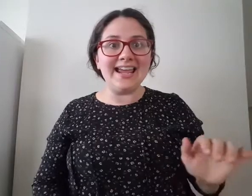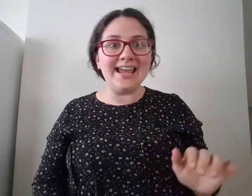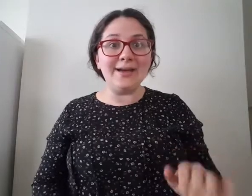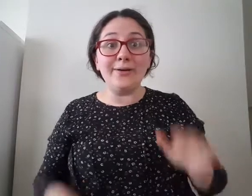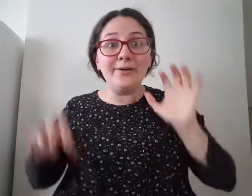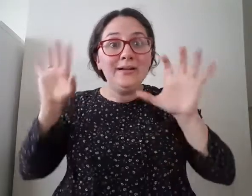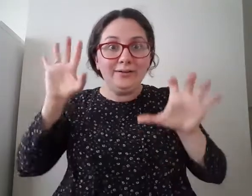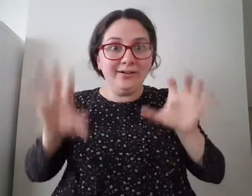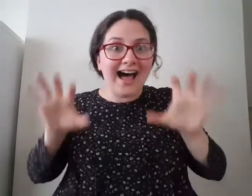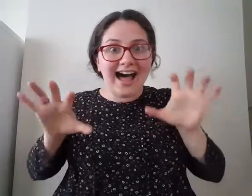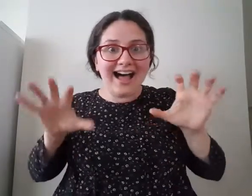yodelling on a high along came a grizzly bear